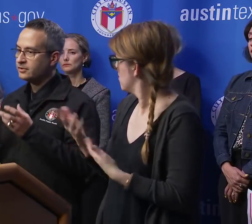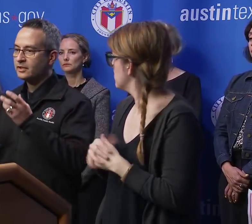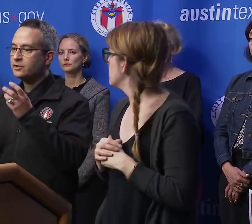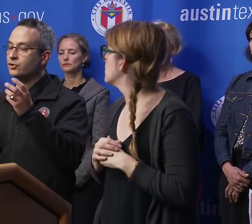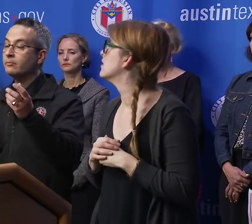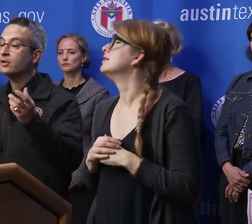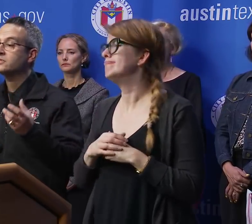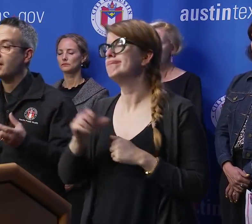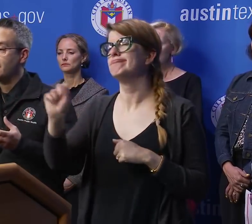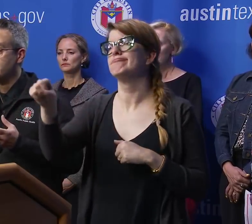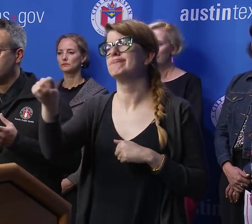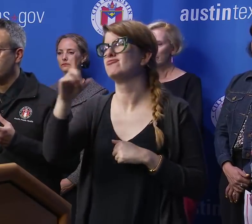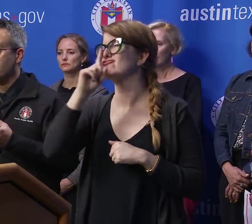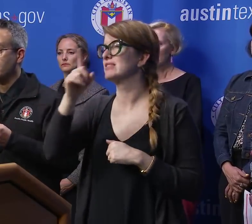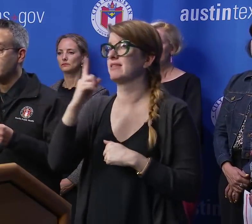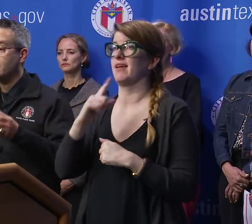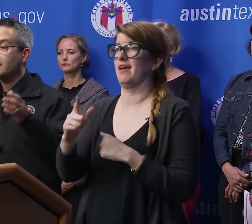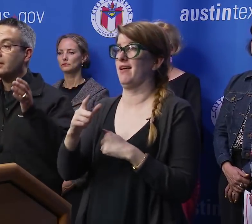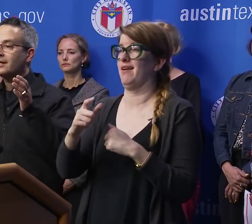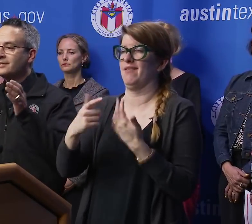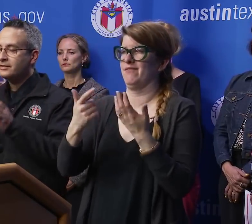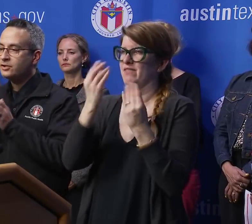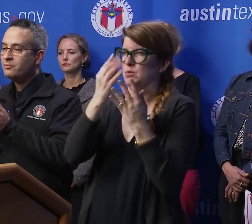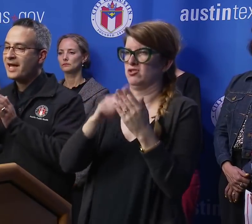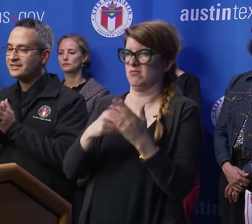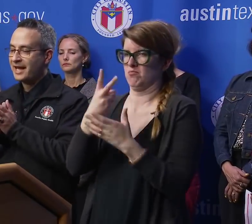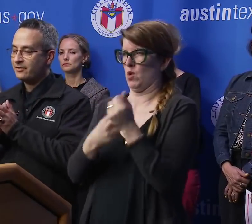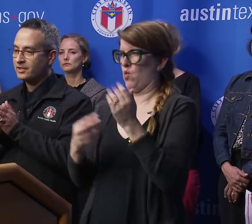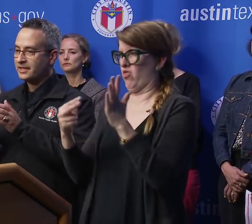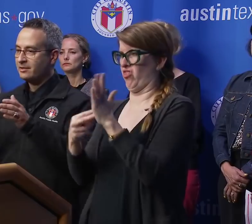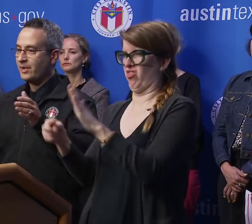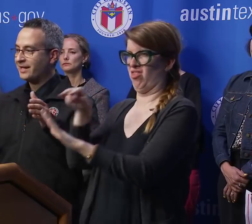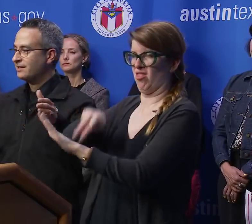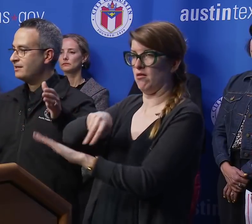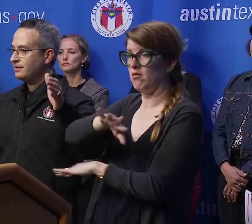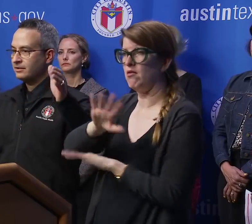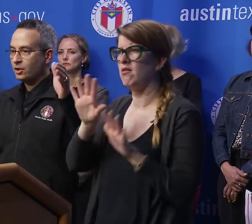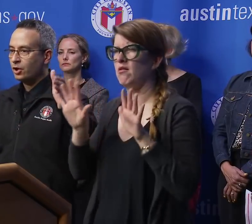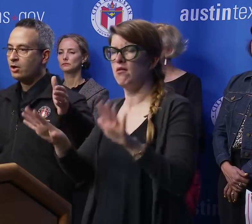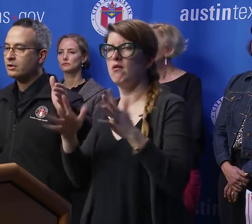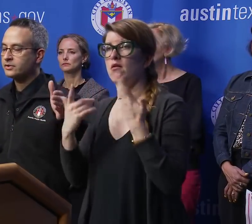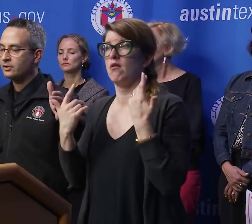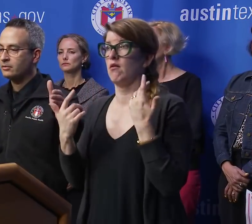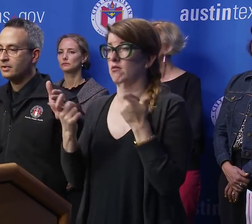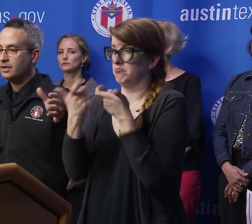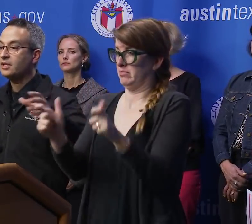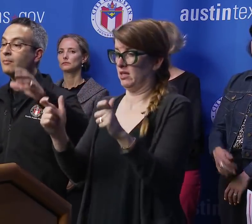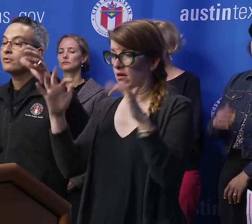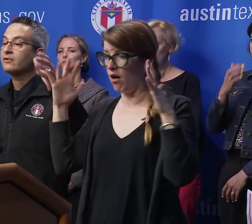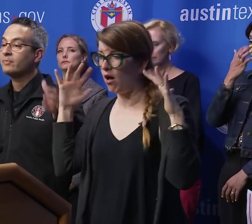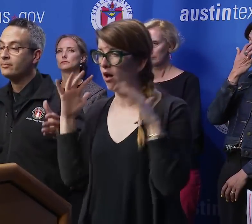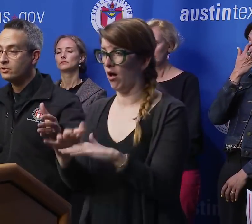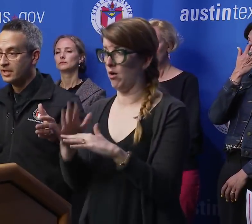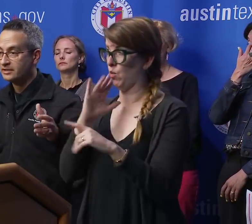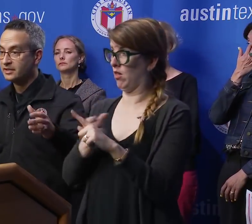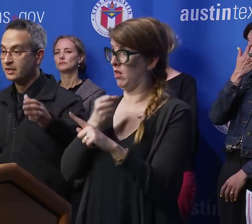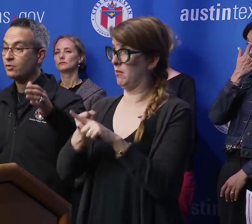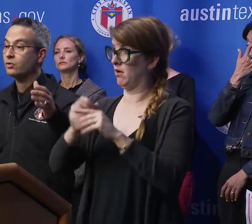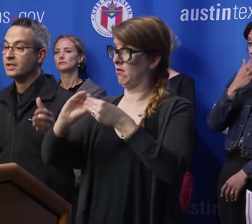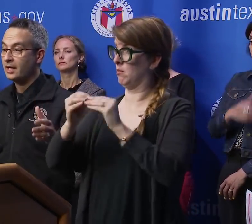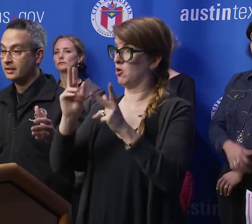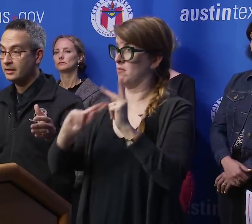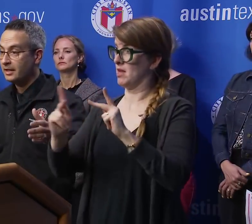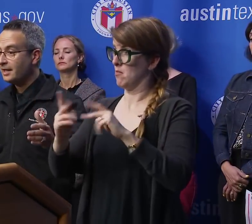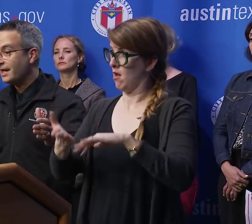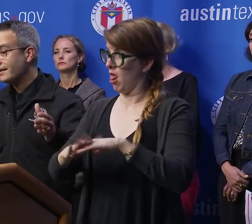there's literature on both sides regarding, do mass gatherings impact the long-term number of people who get